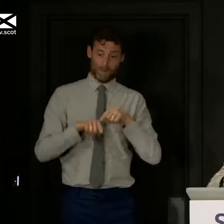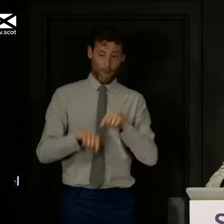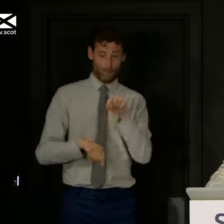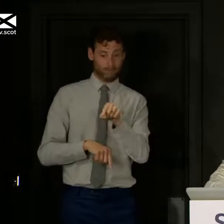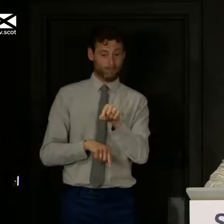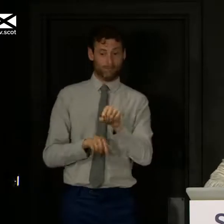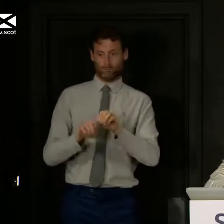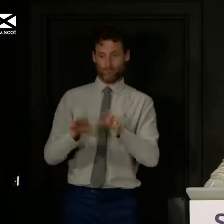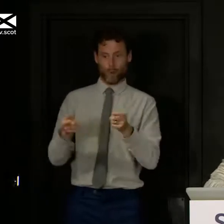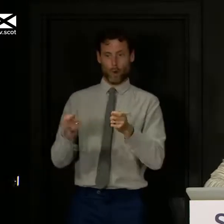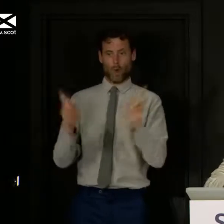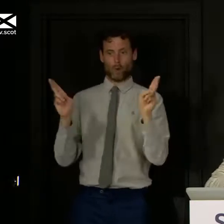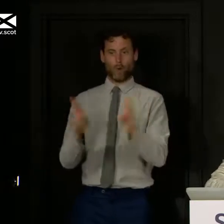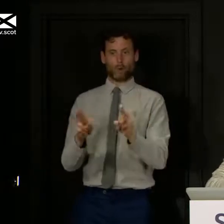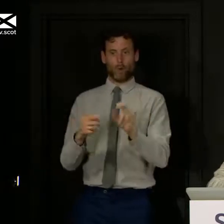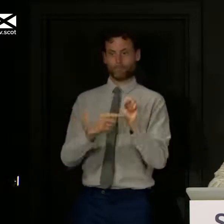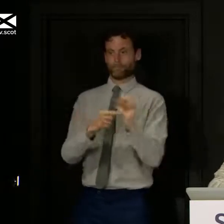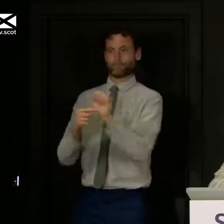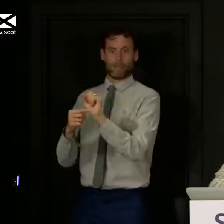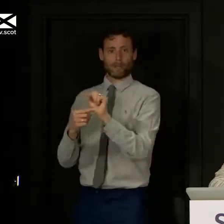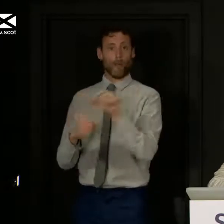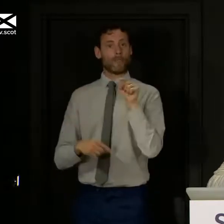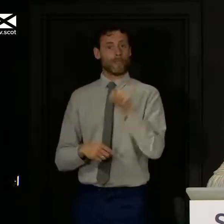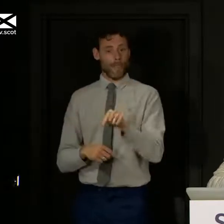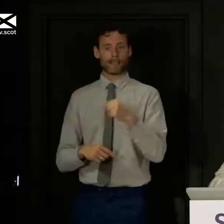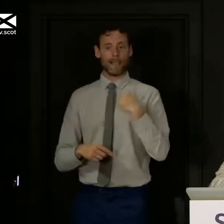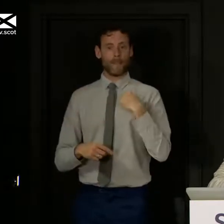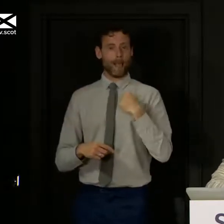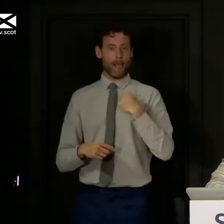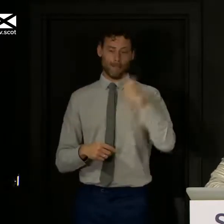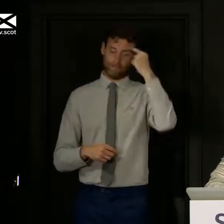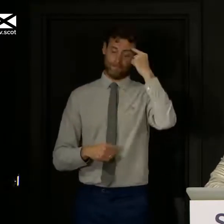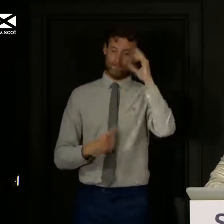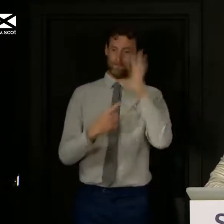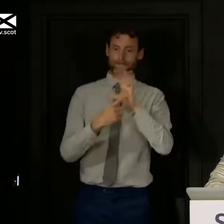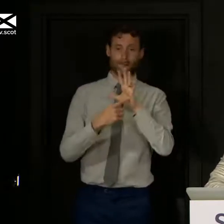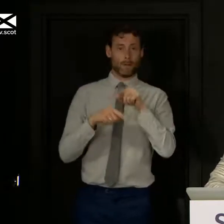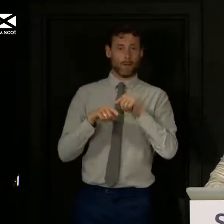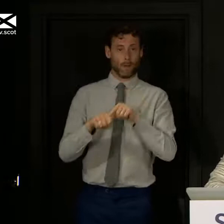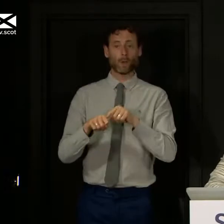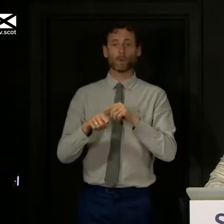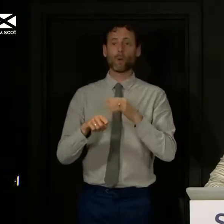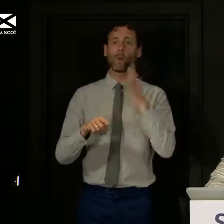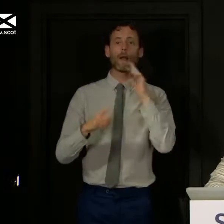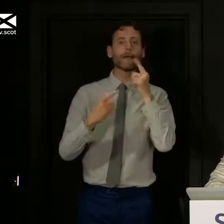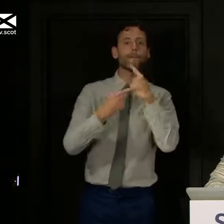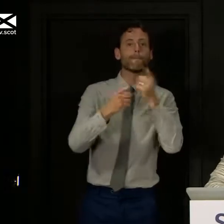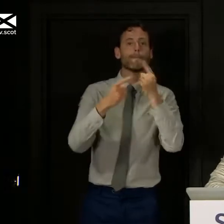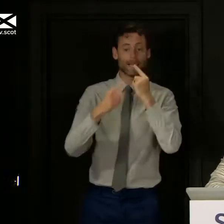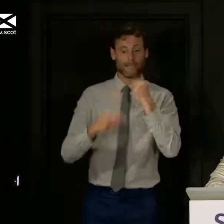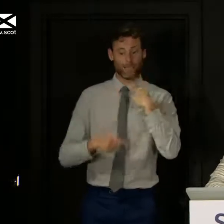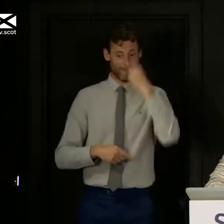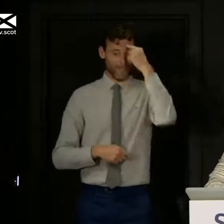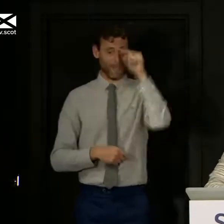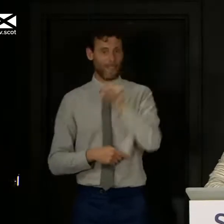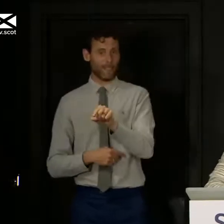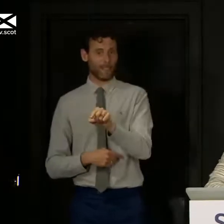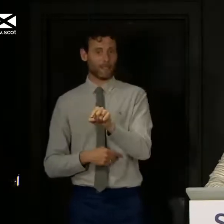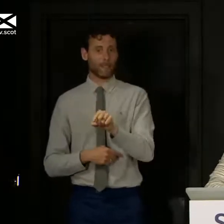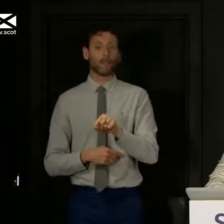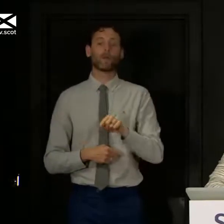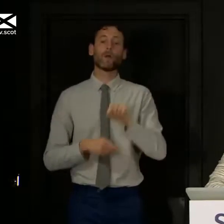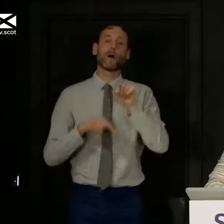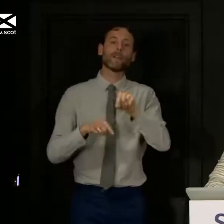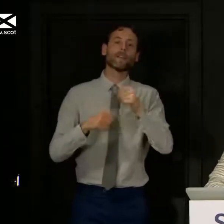that means I have to set out the changes I think we should make and the public health messages that we need to communicate. So these public health